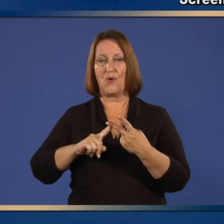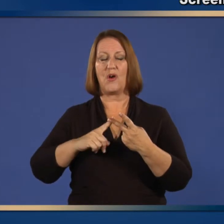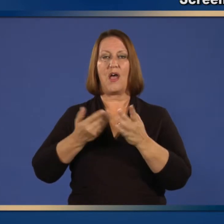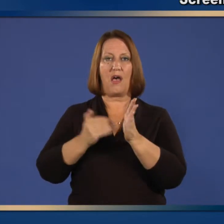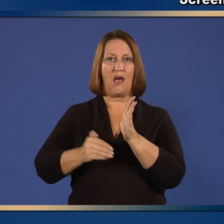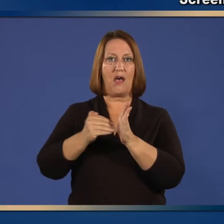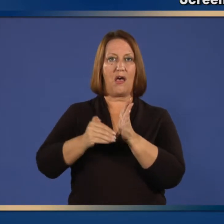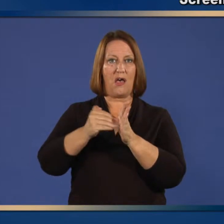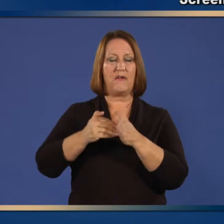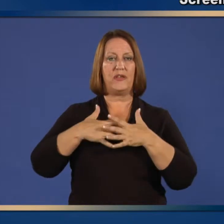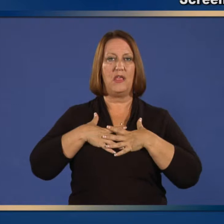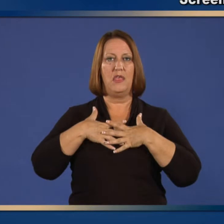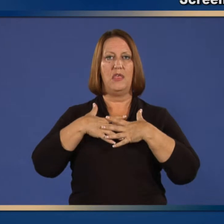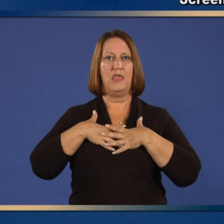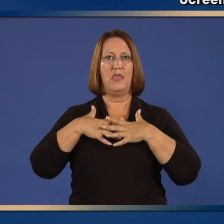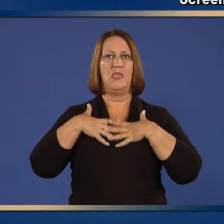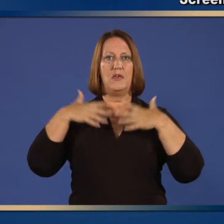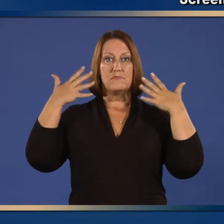12.